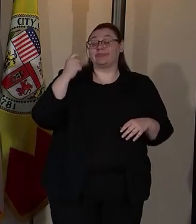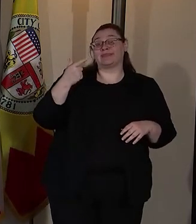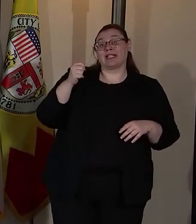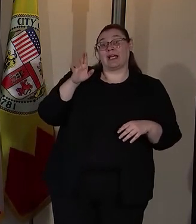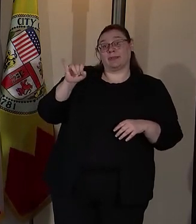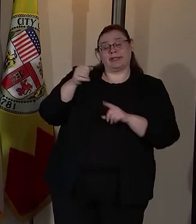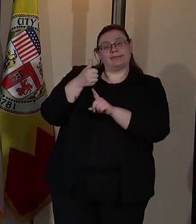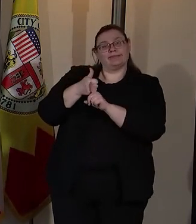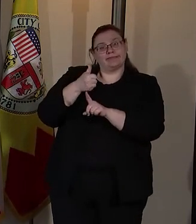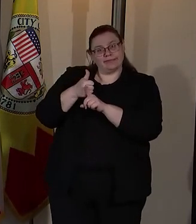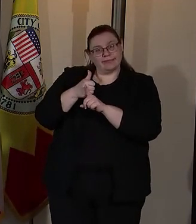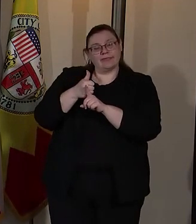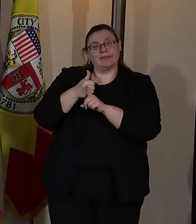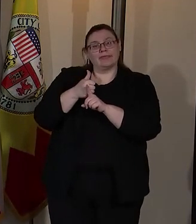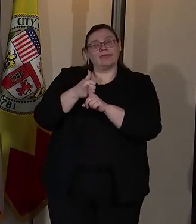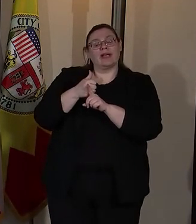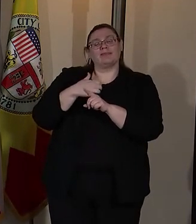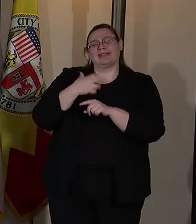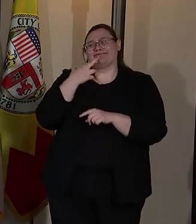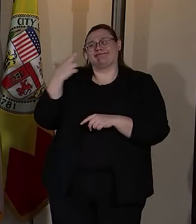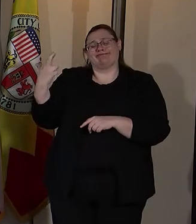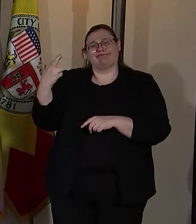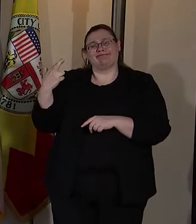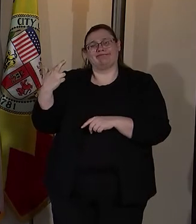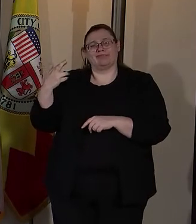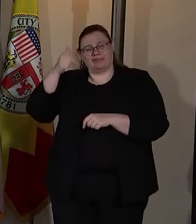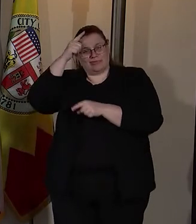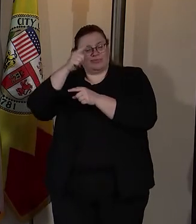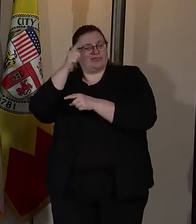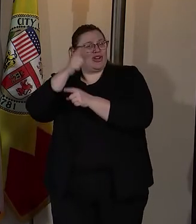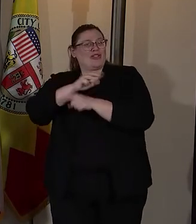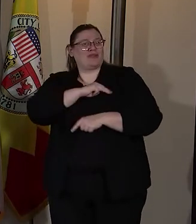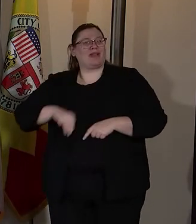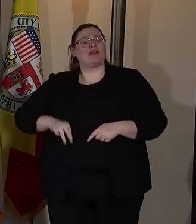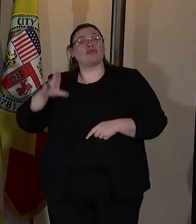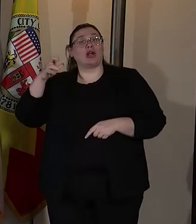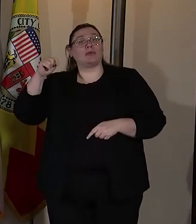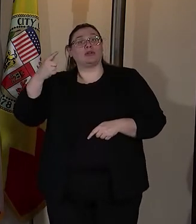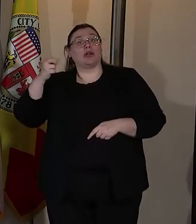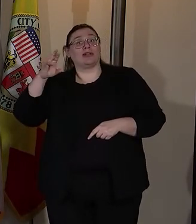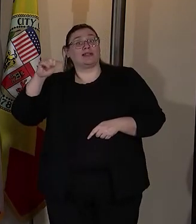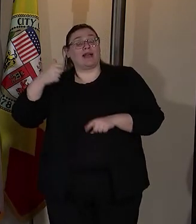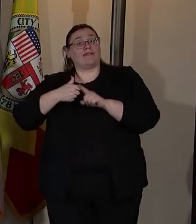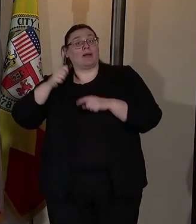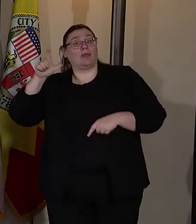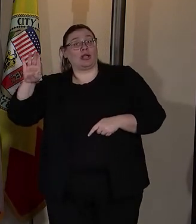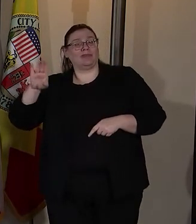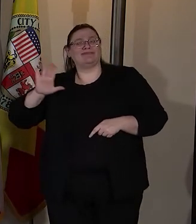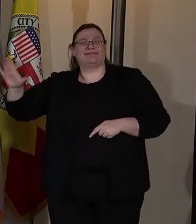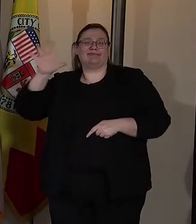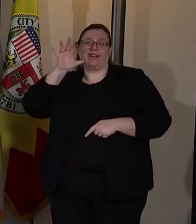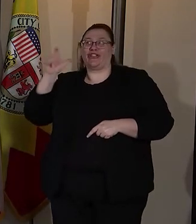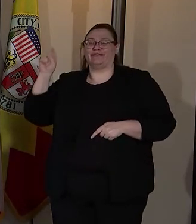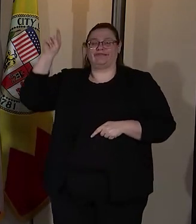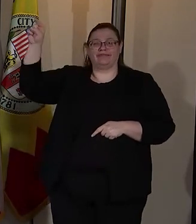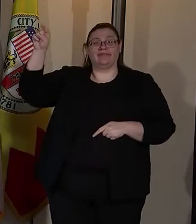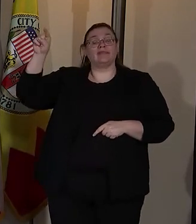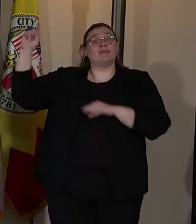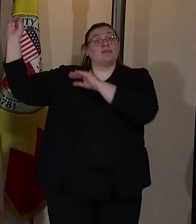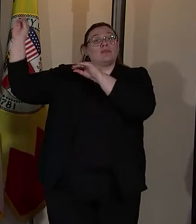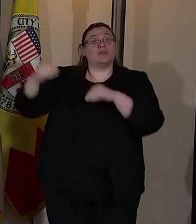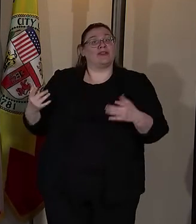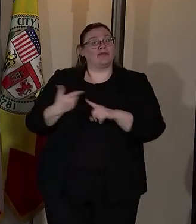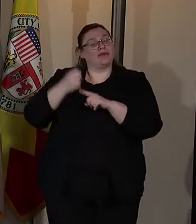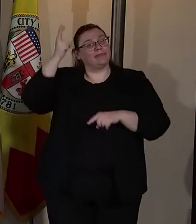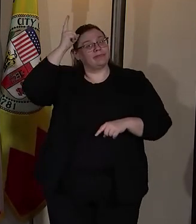the mother of a dear friend of mine and brother mayor Robert Garcia of Long Beach. She was an immigrant to this country from